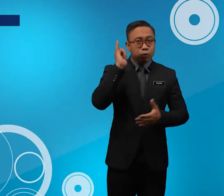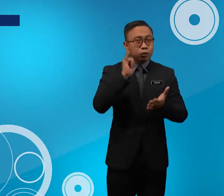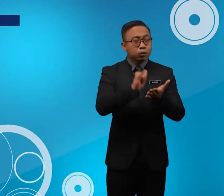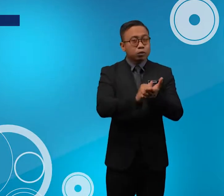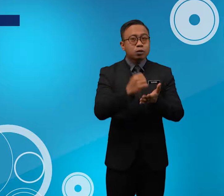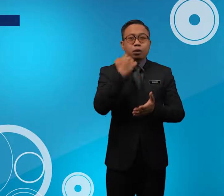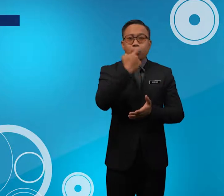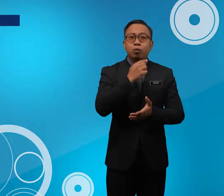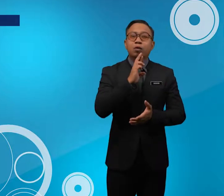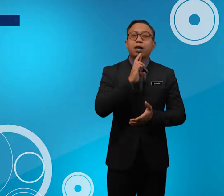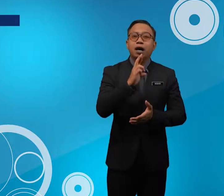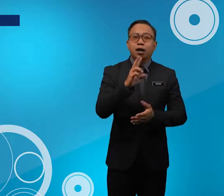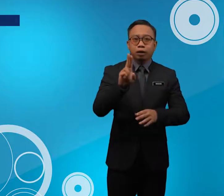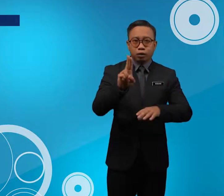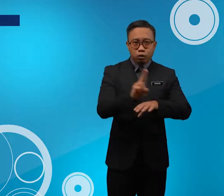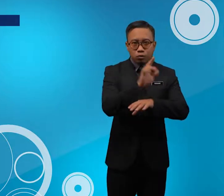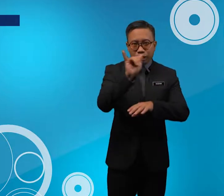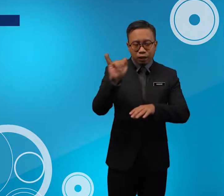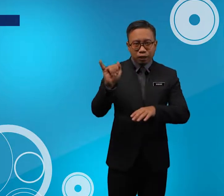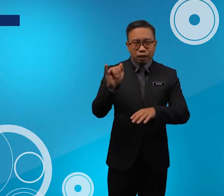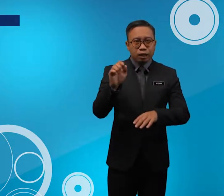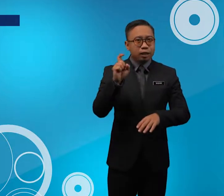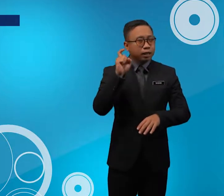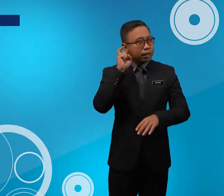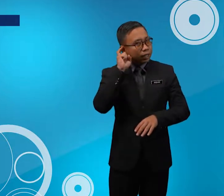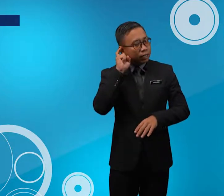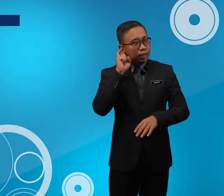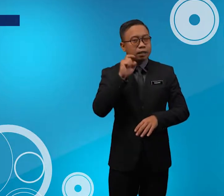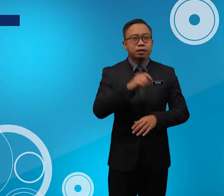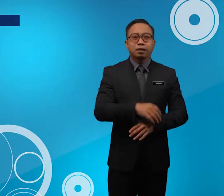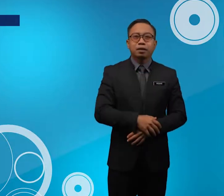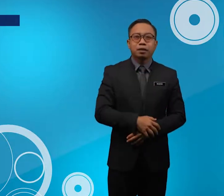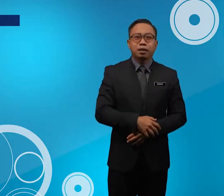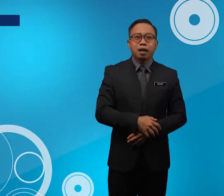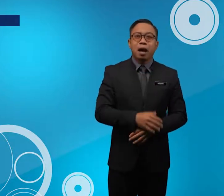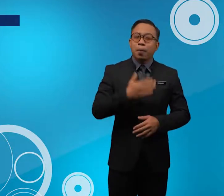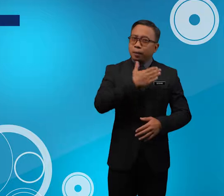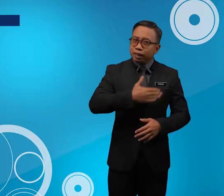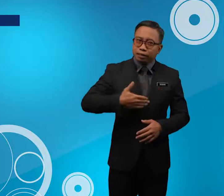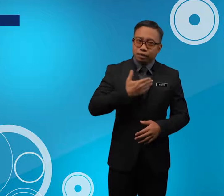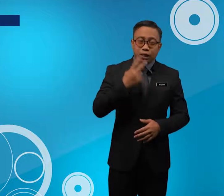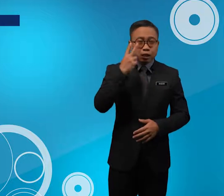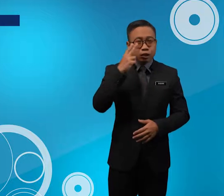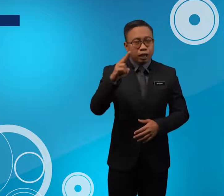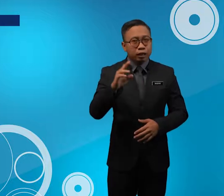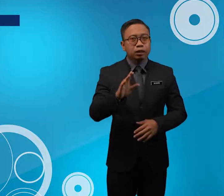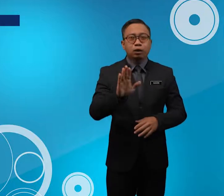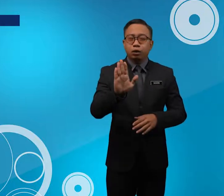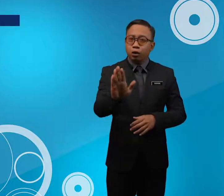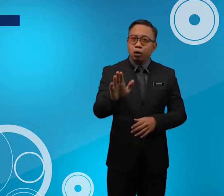for those who are using hearing aid, please check your